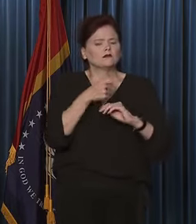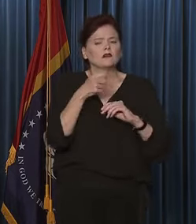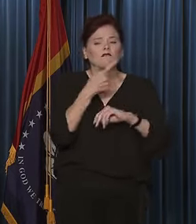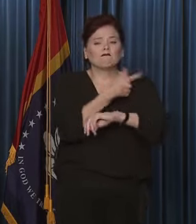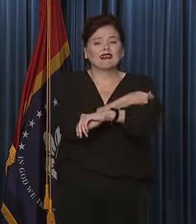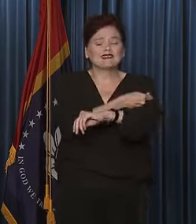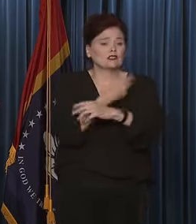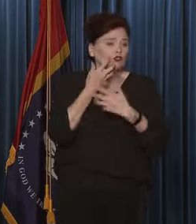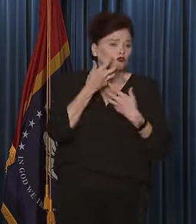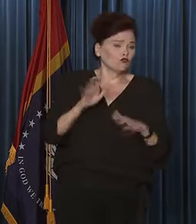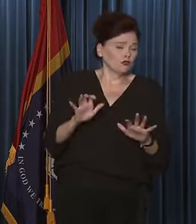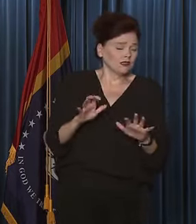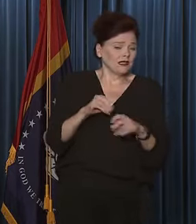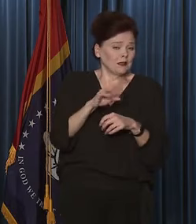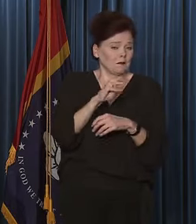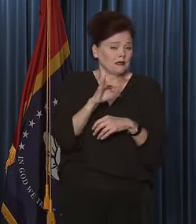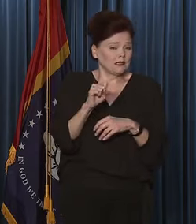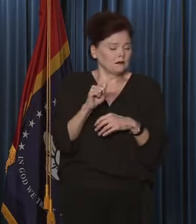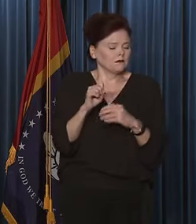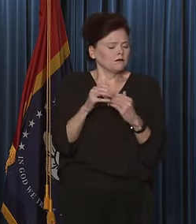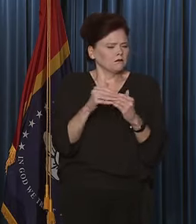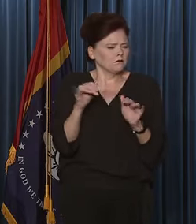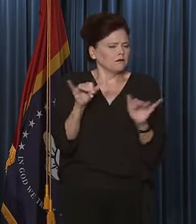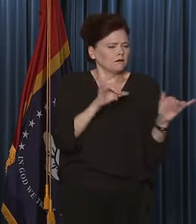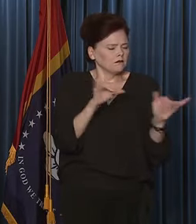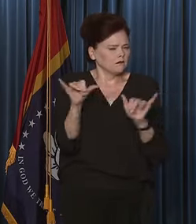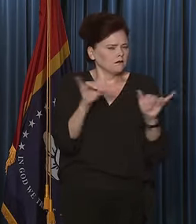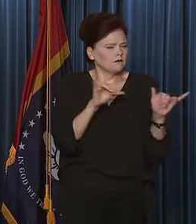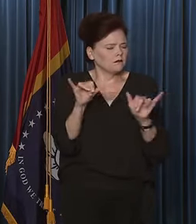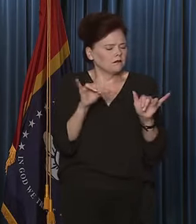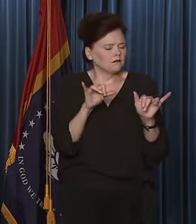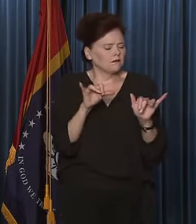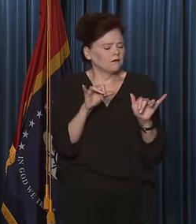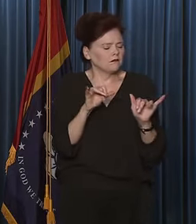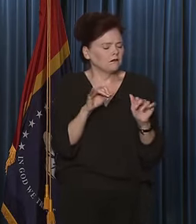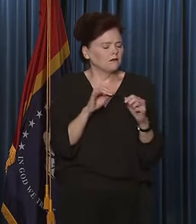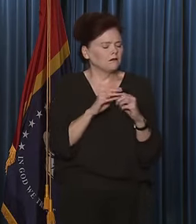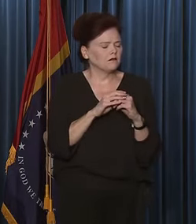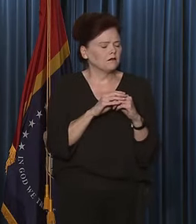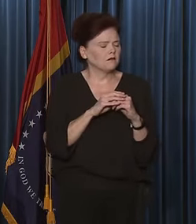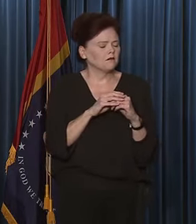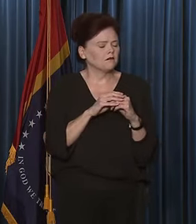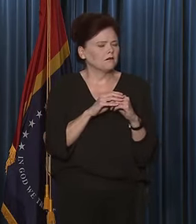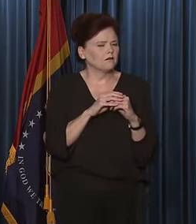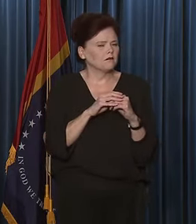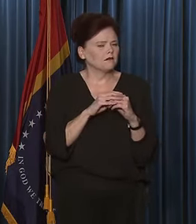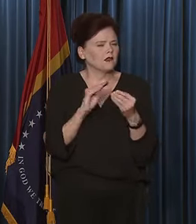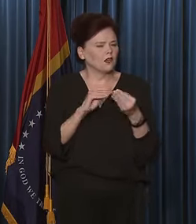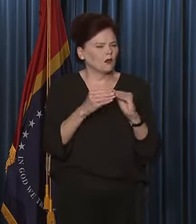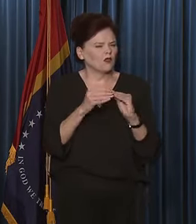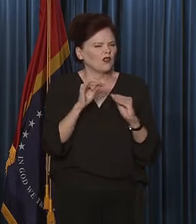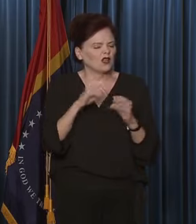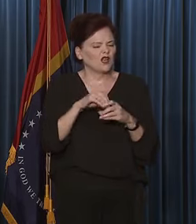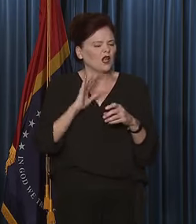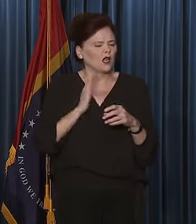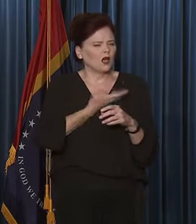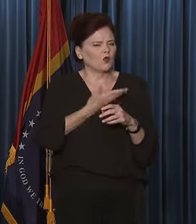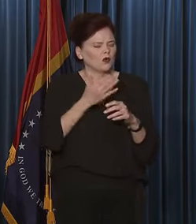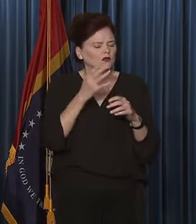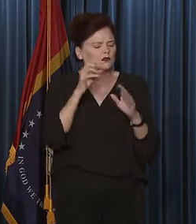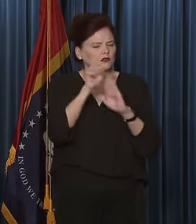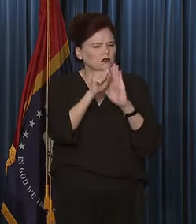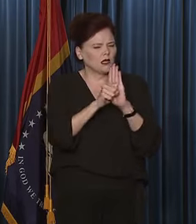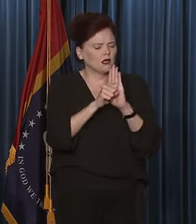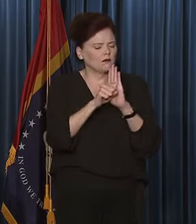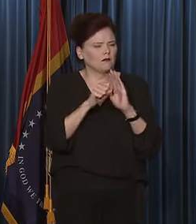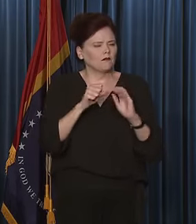in Mississippi is about proportional to the demographics in our state. And so, again,